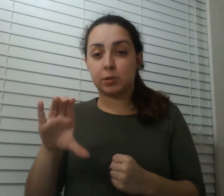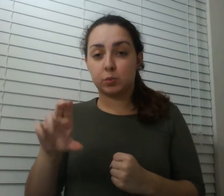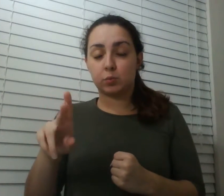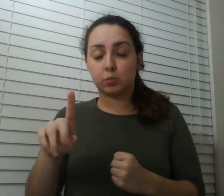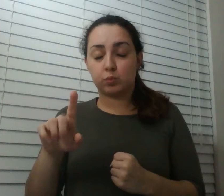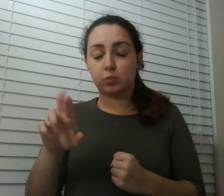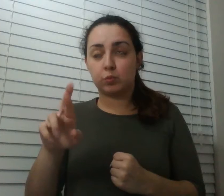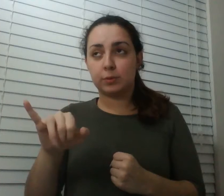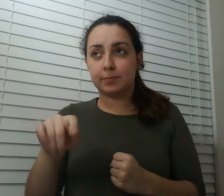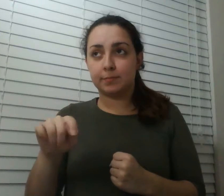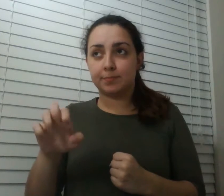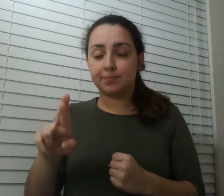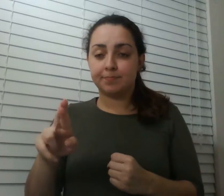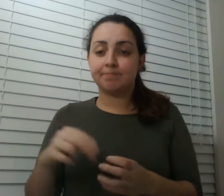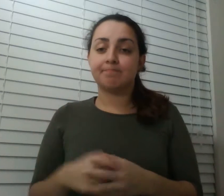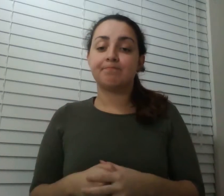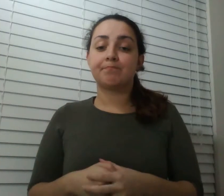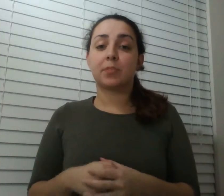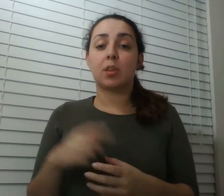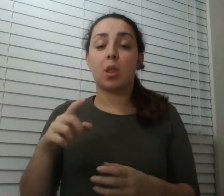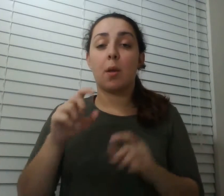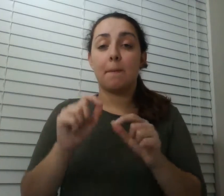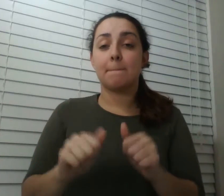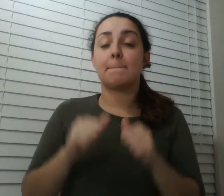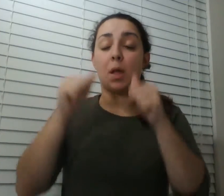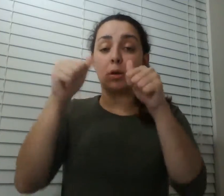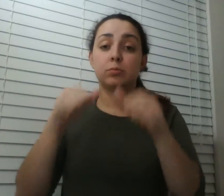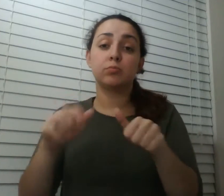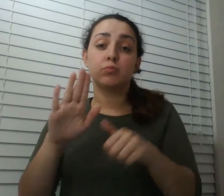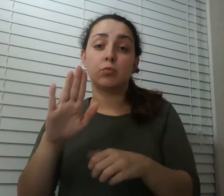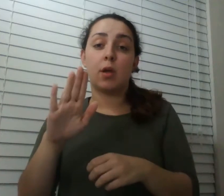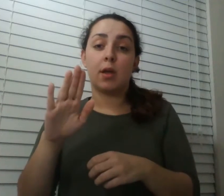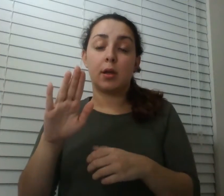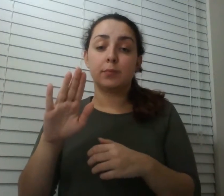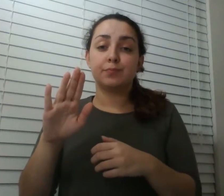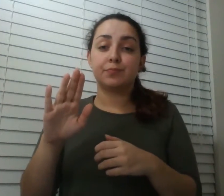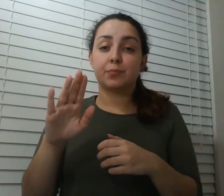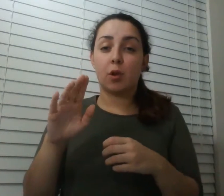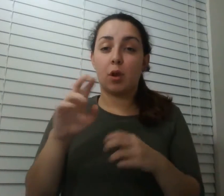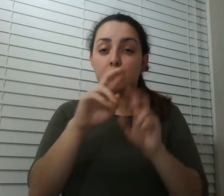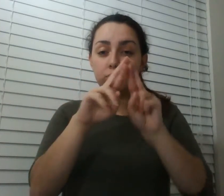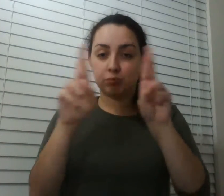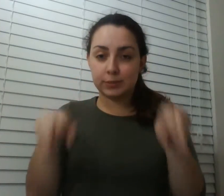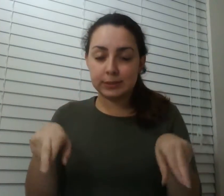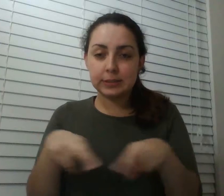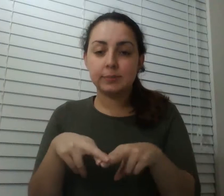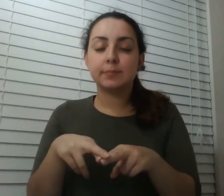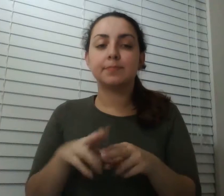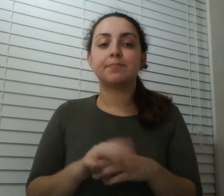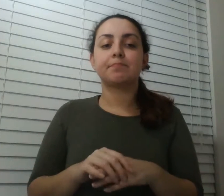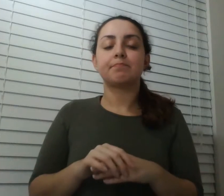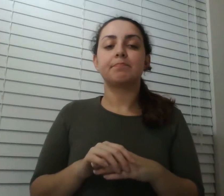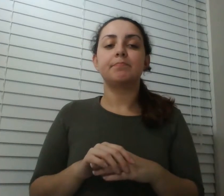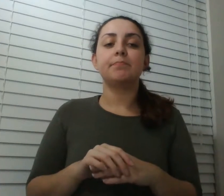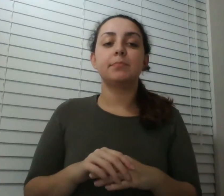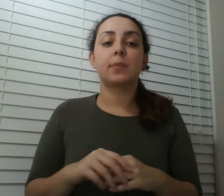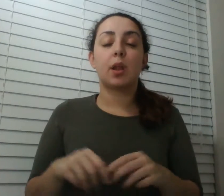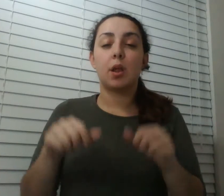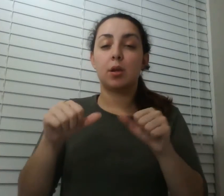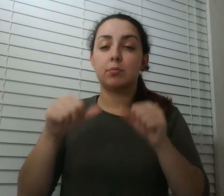measly site is not enough so where do you go to find top talent with zip recruiter you can post your job to 100 plus job